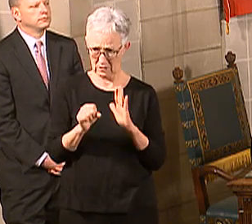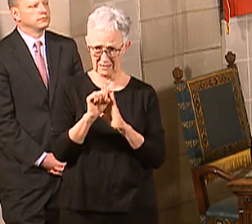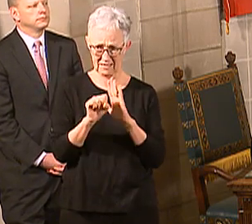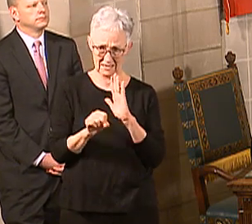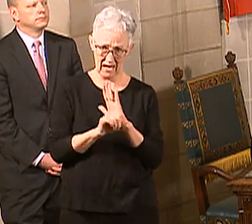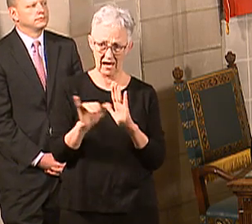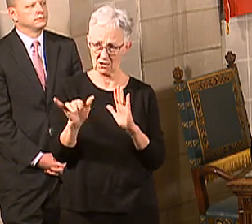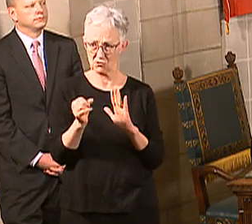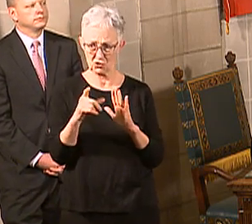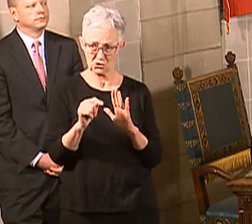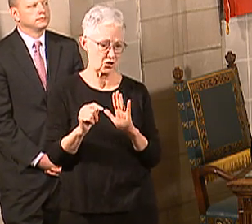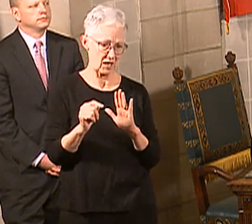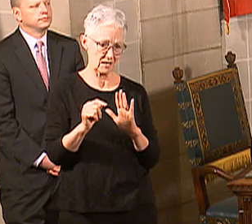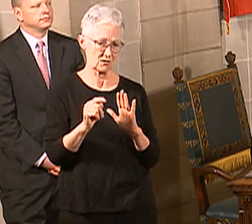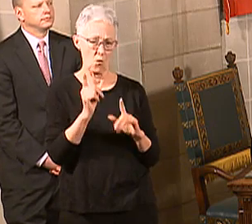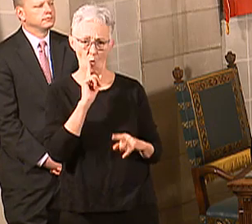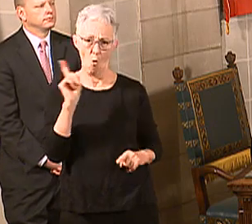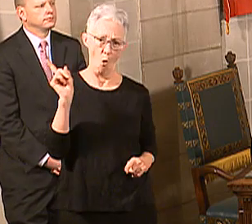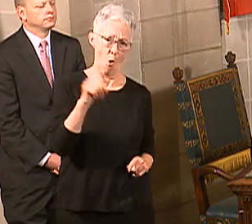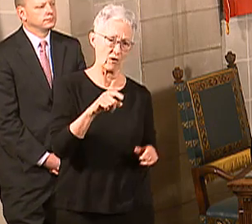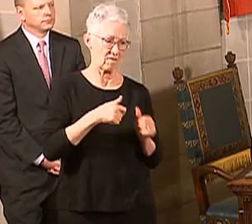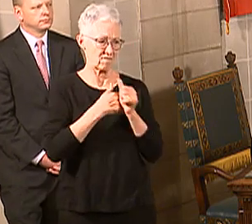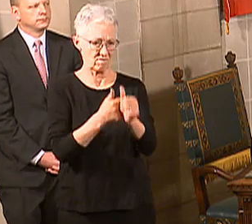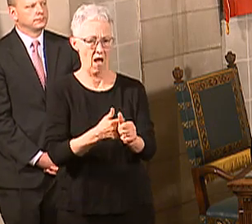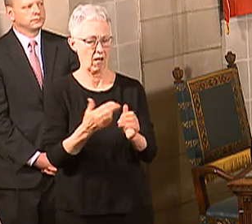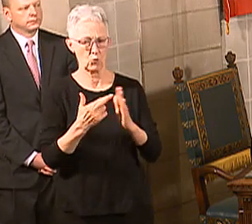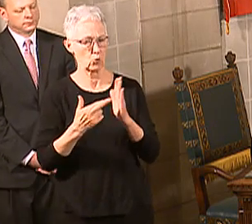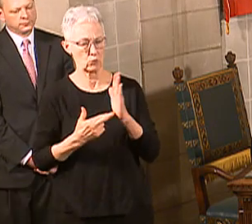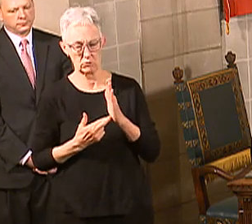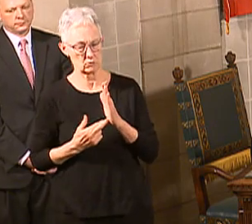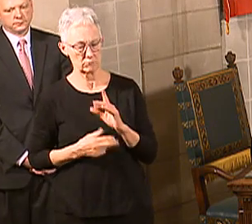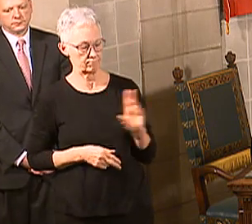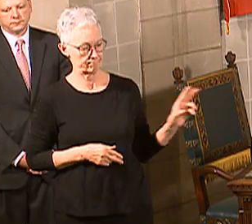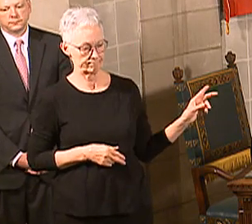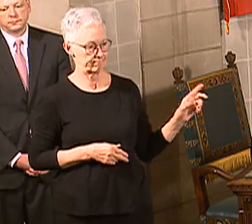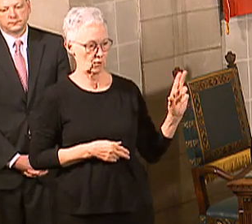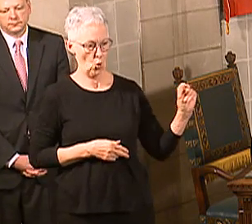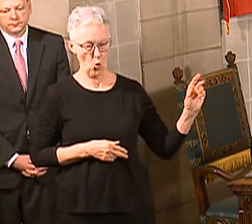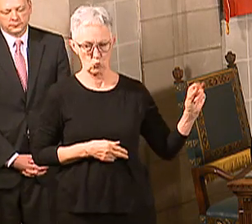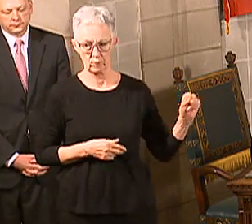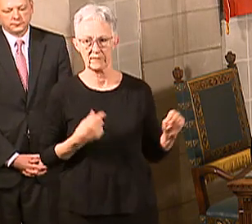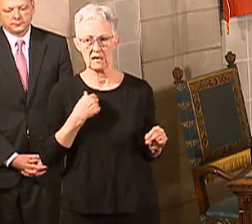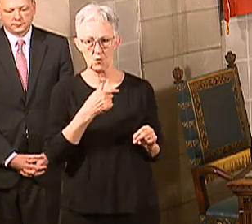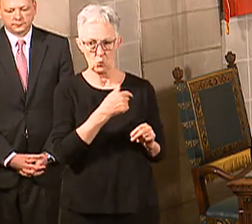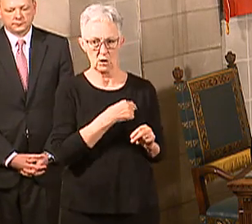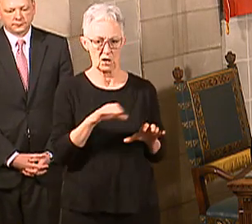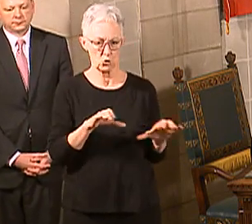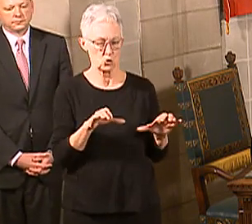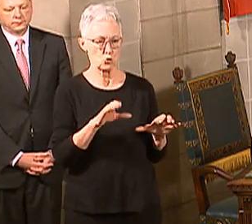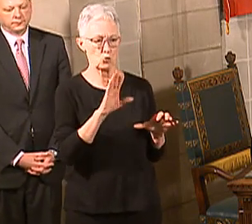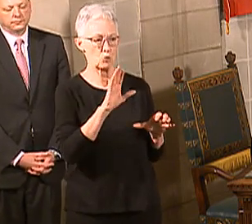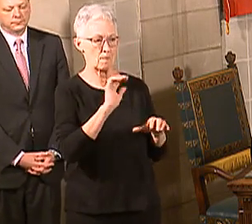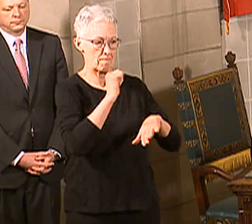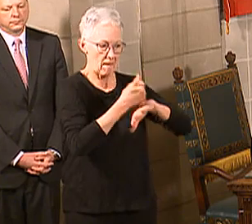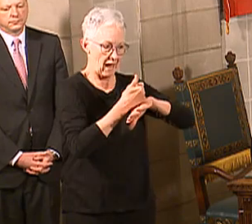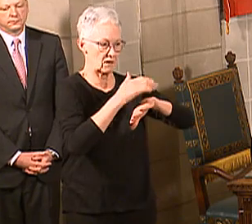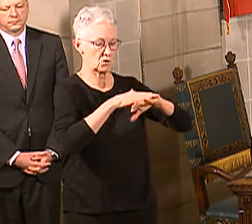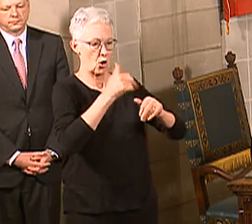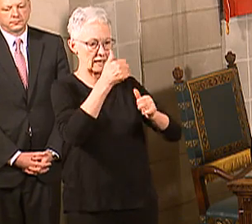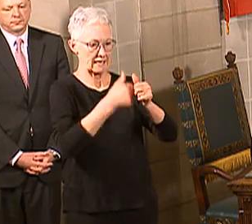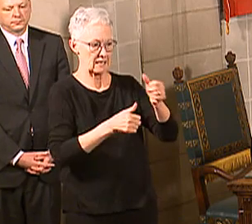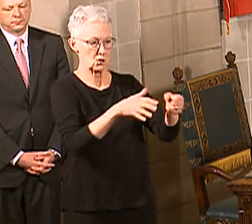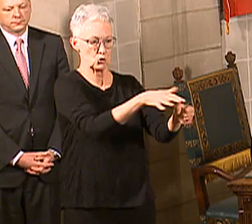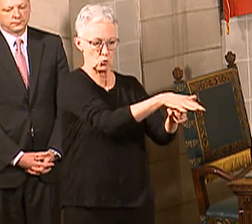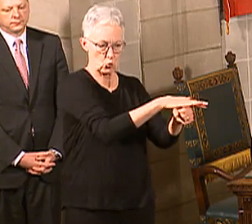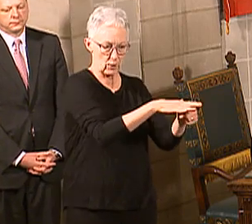of waiting for more cases? So, again, our regional approach really is about tailoring this to each portion of the state and tailoring it to communities so that we can